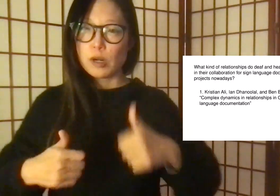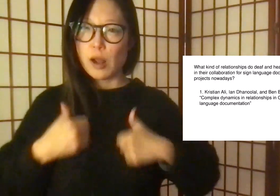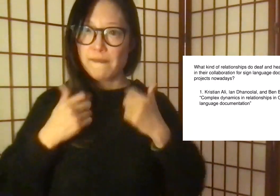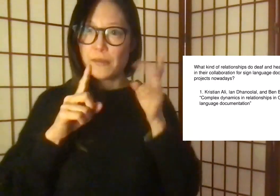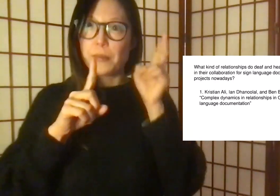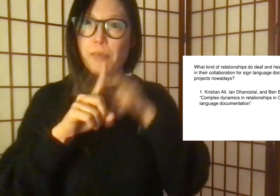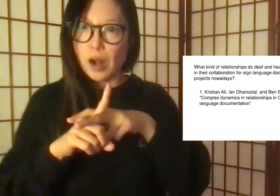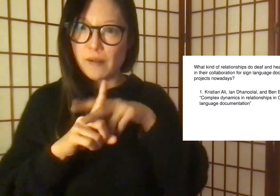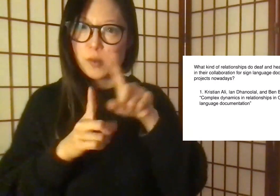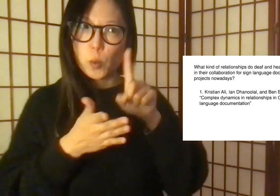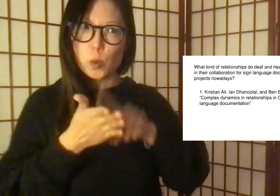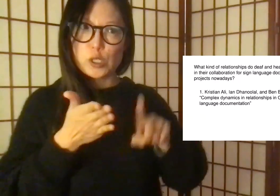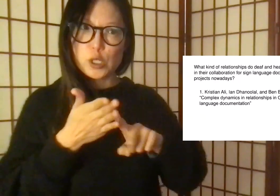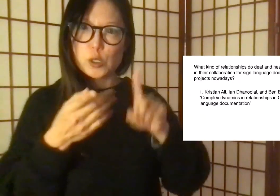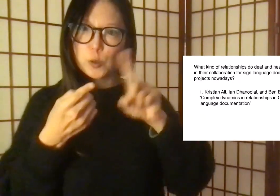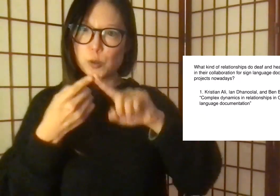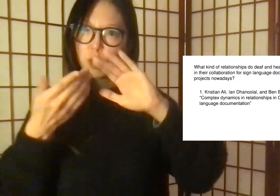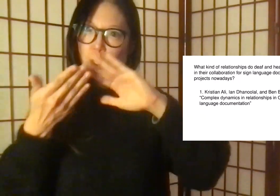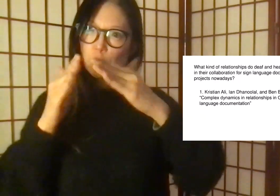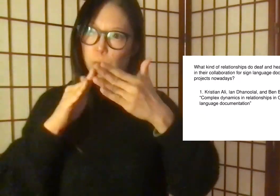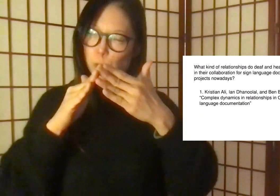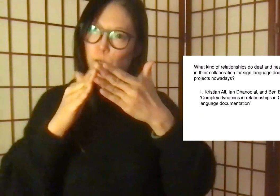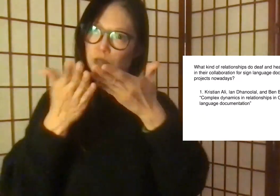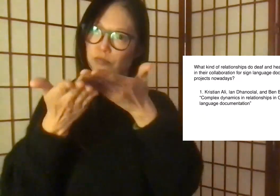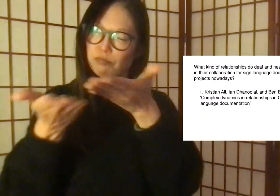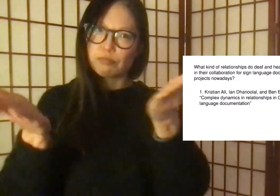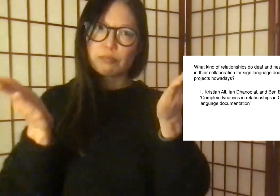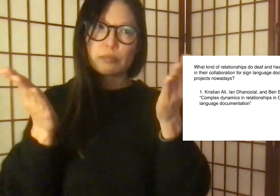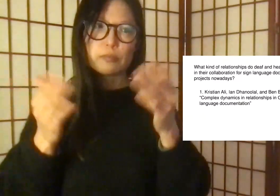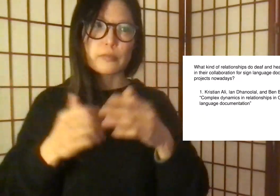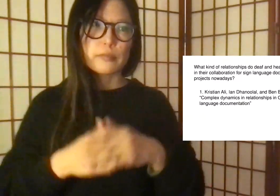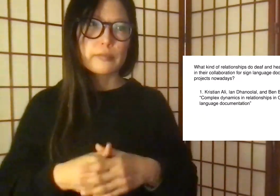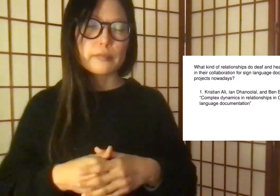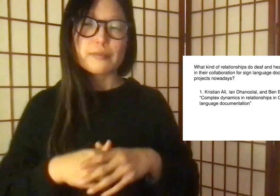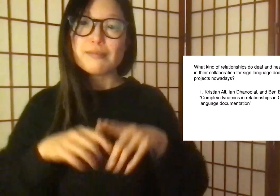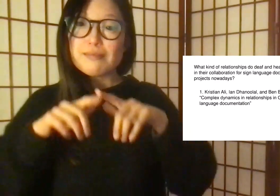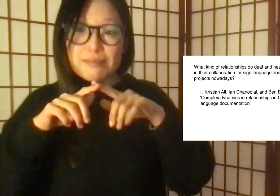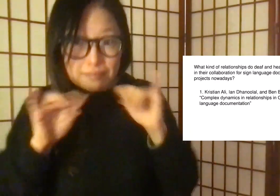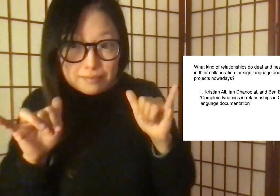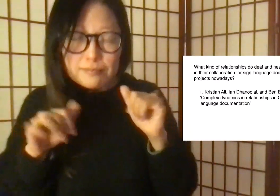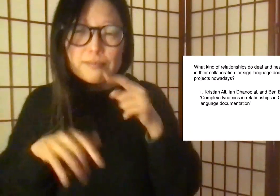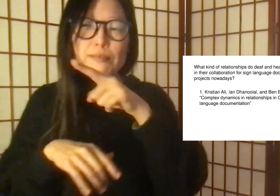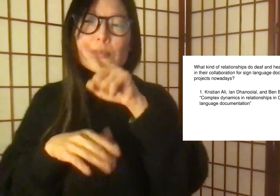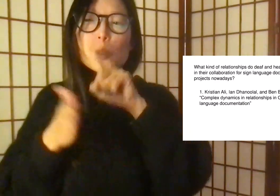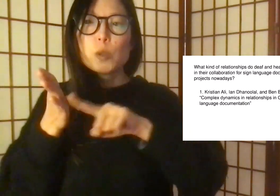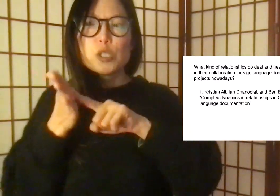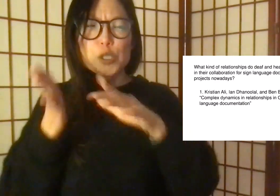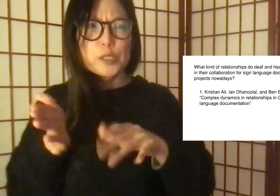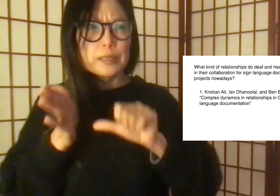with different signing communities, and to have real life applications to their research.